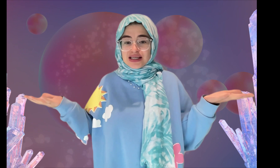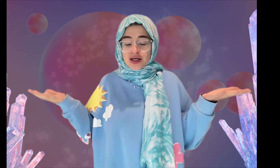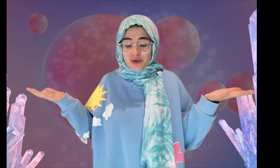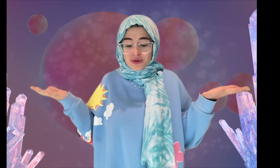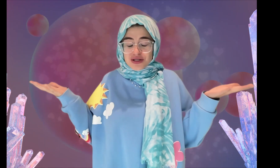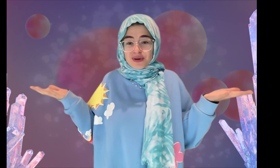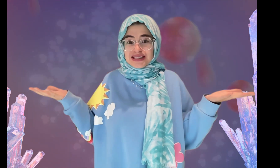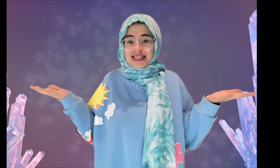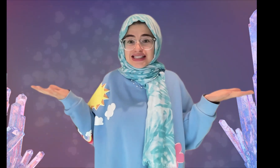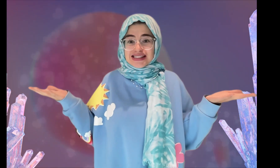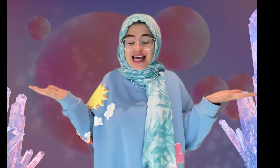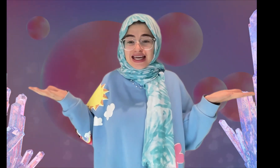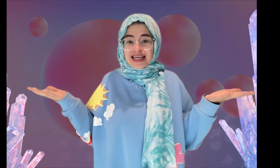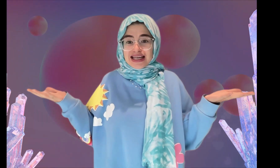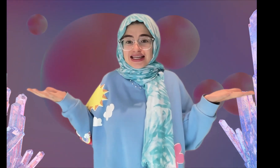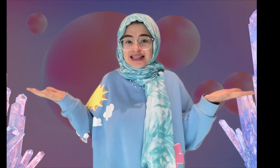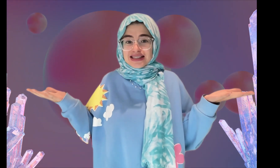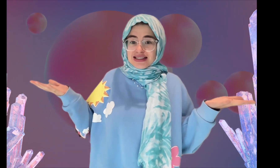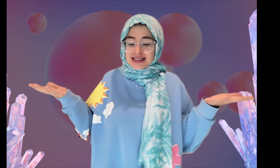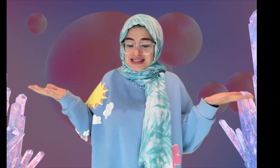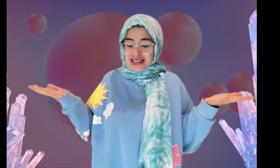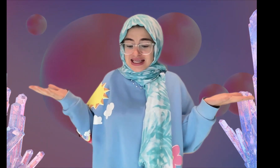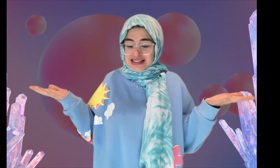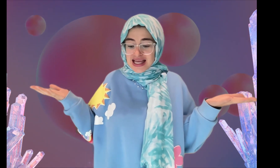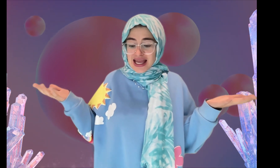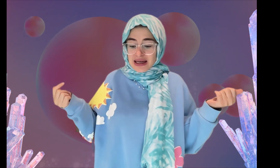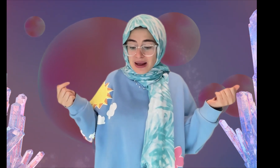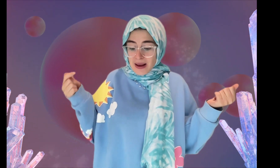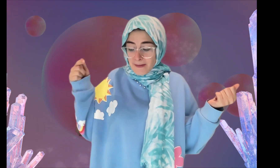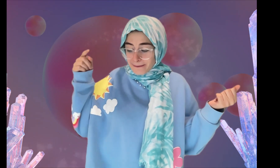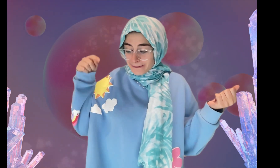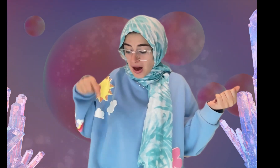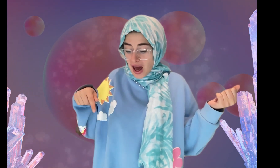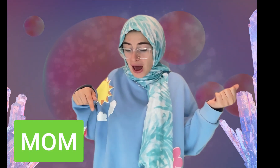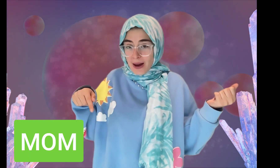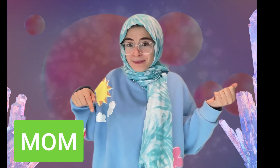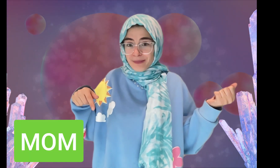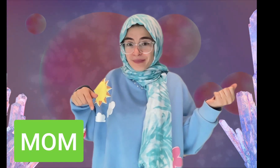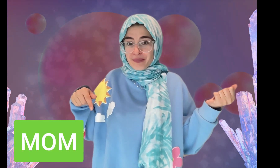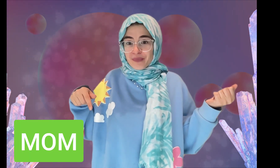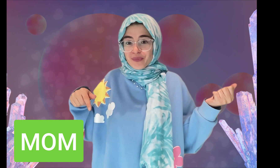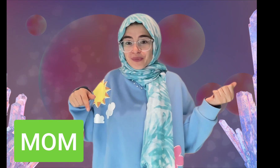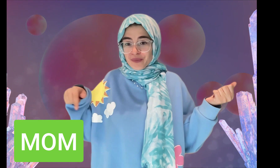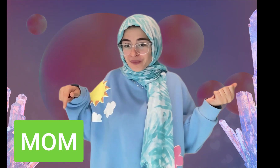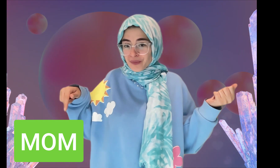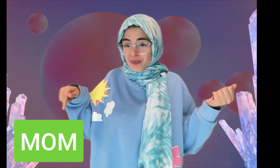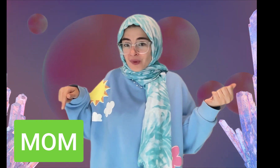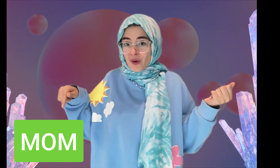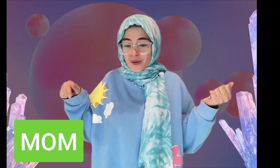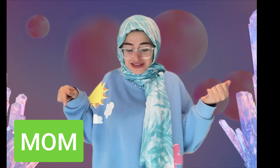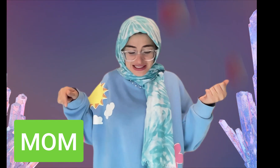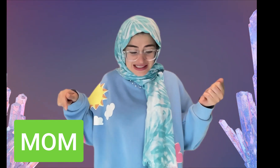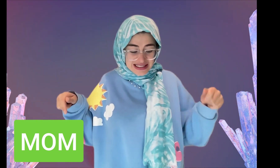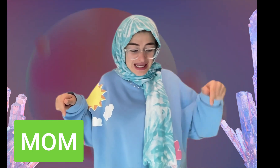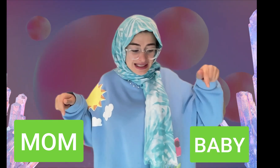which one did I sign did I sign mom or did I sign